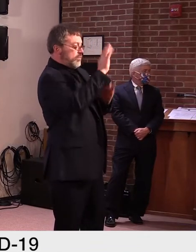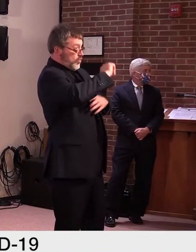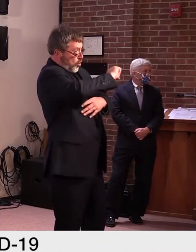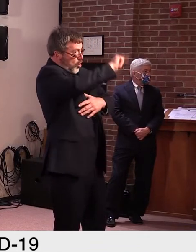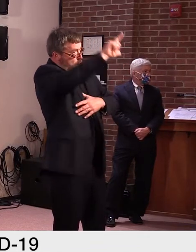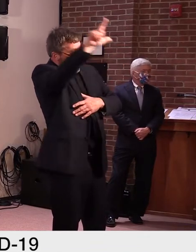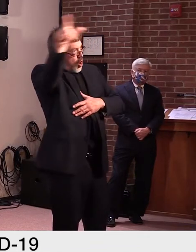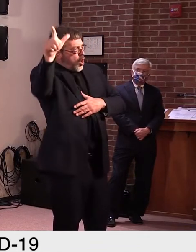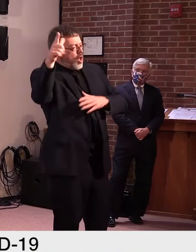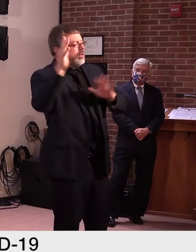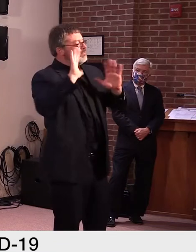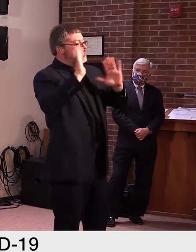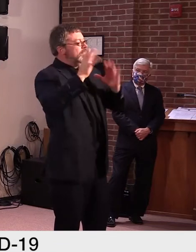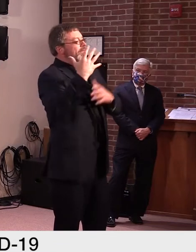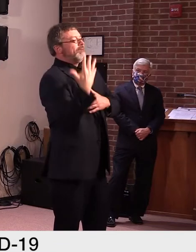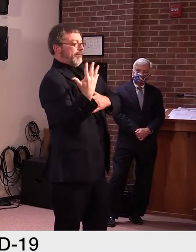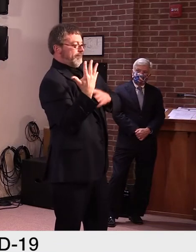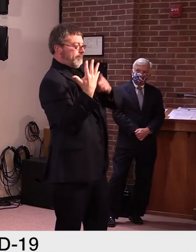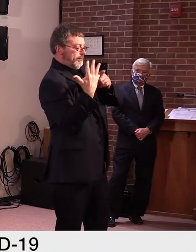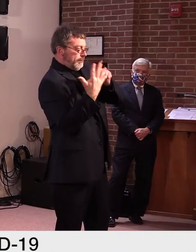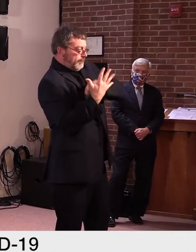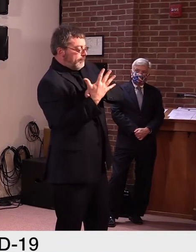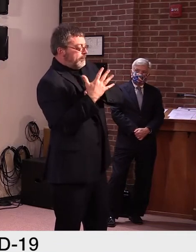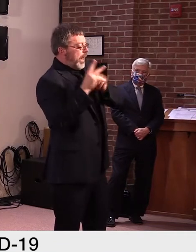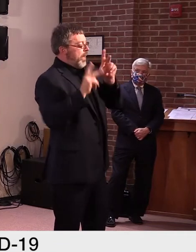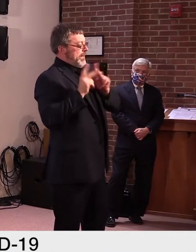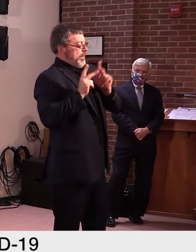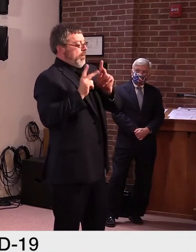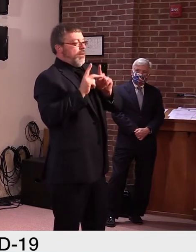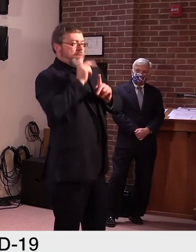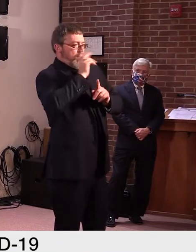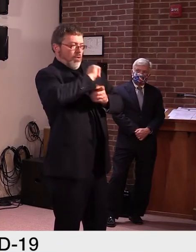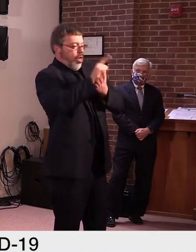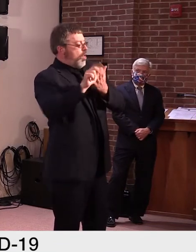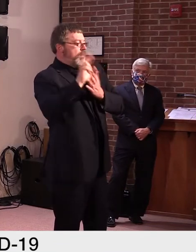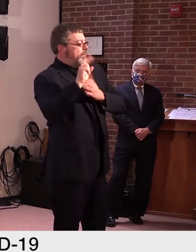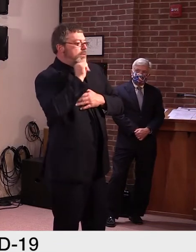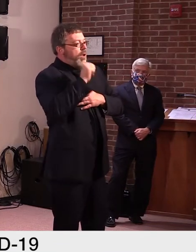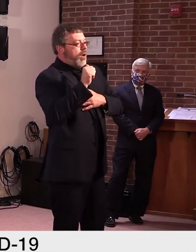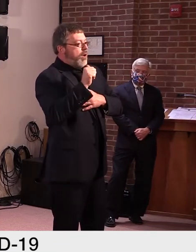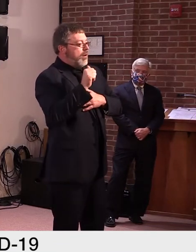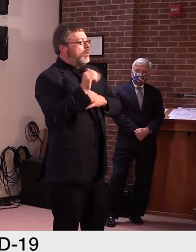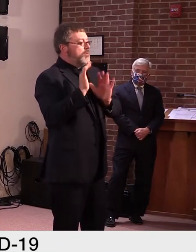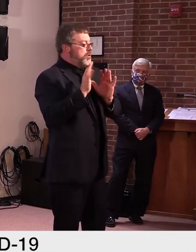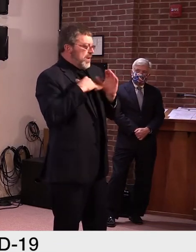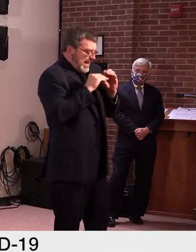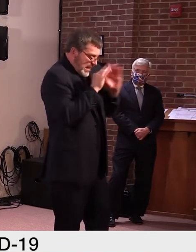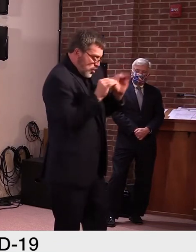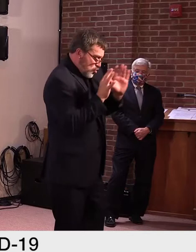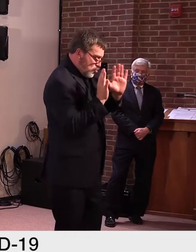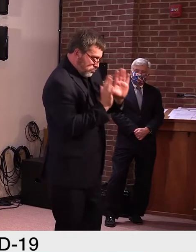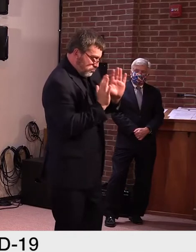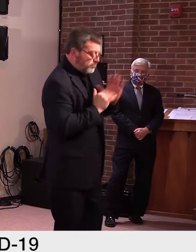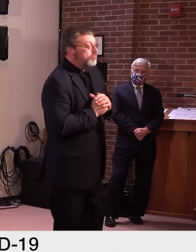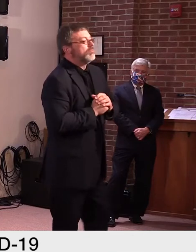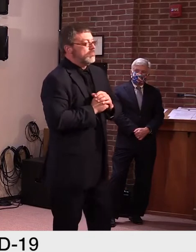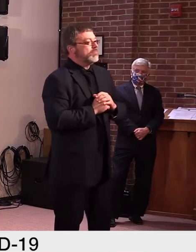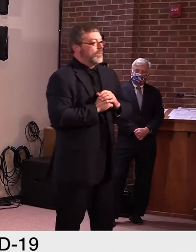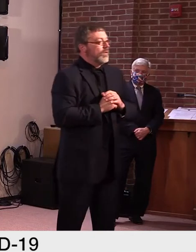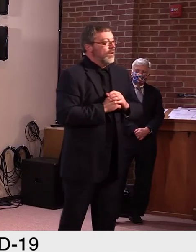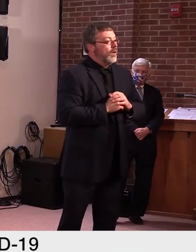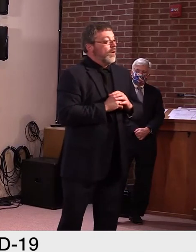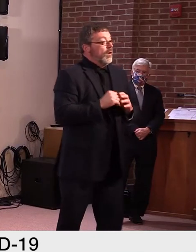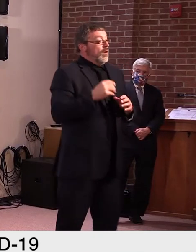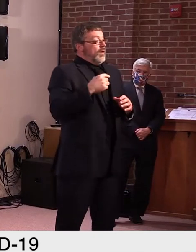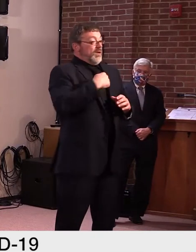Republicans. So, I don't think it was an effort by the state party. Um, but again, uh, you know, we need to move forward.